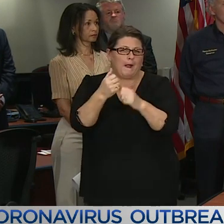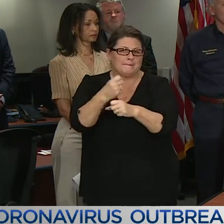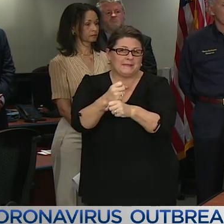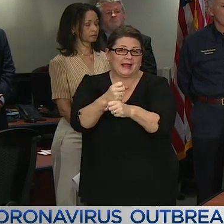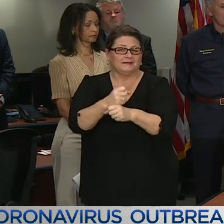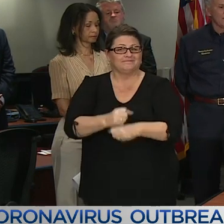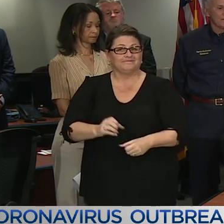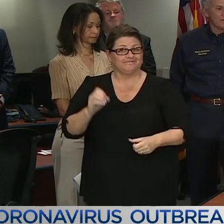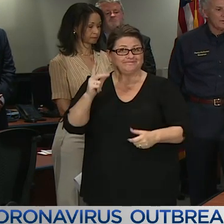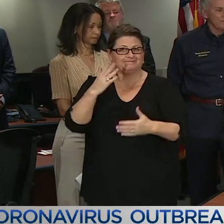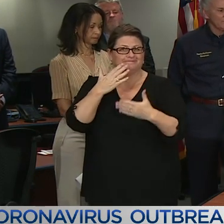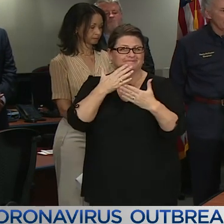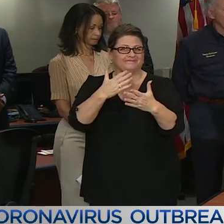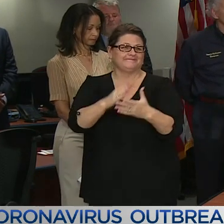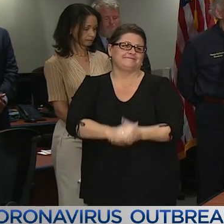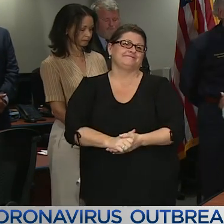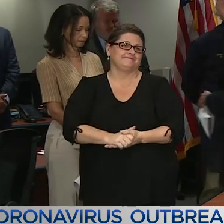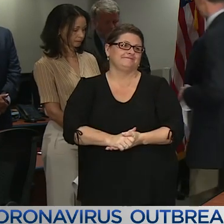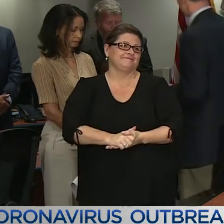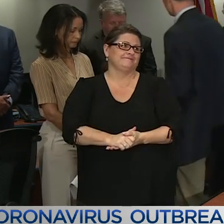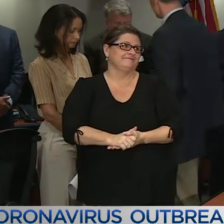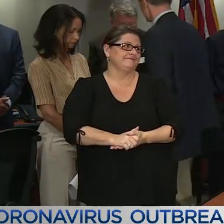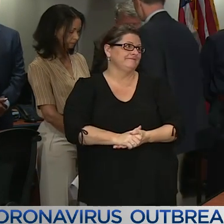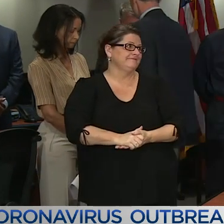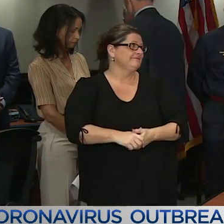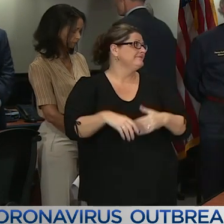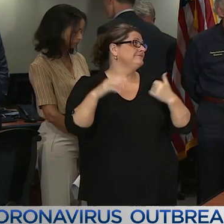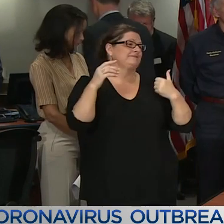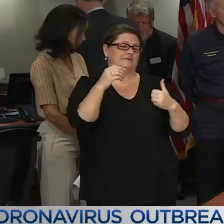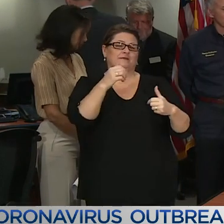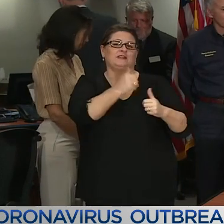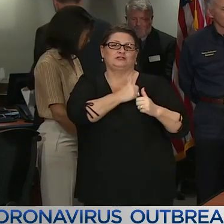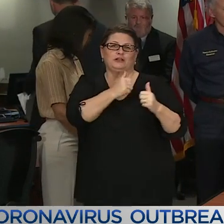Thank you. Thank you Governor.